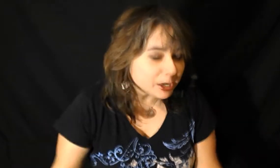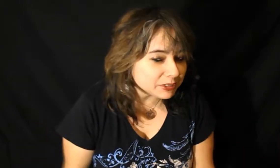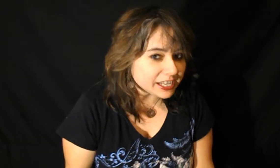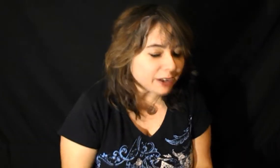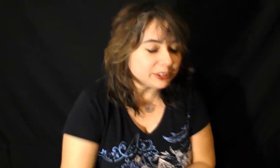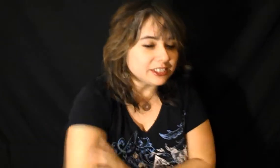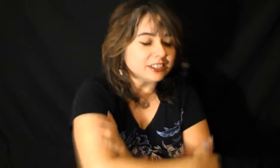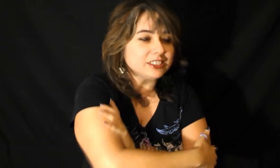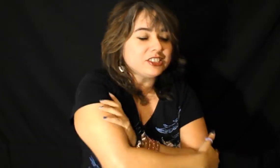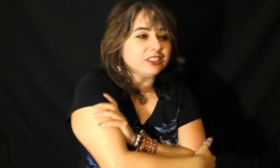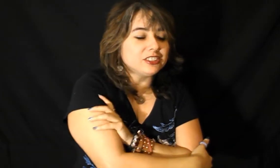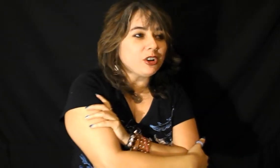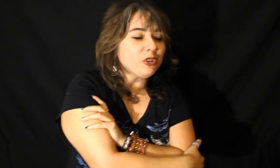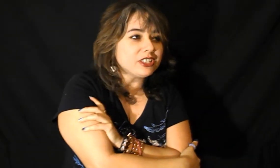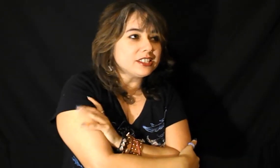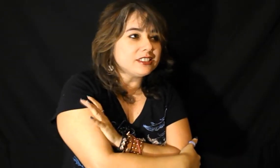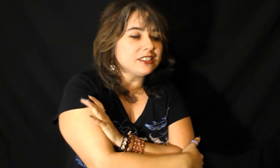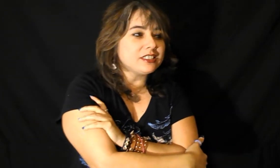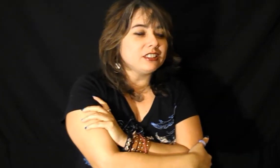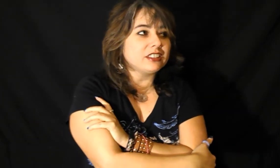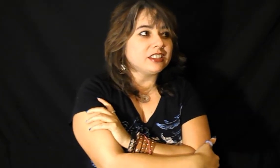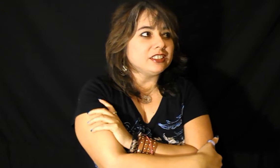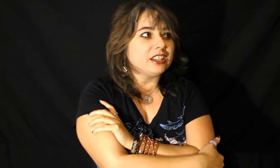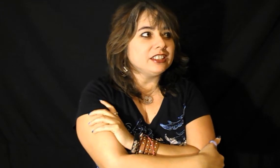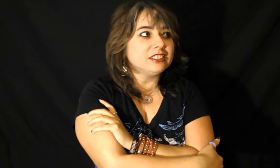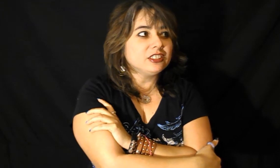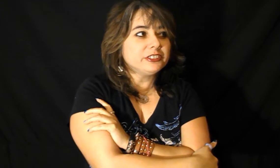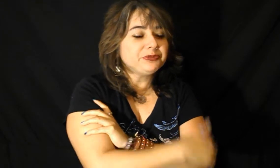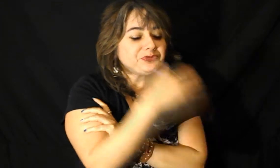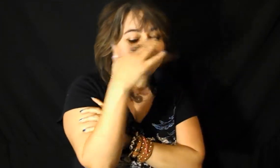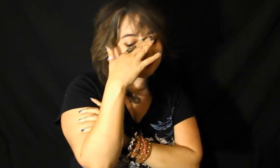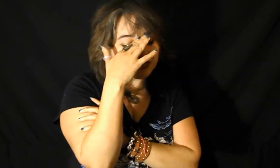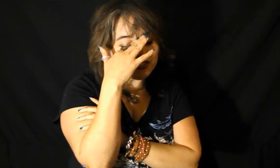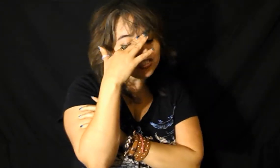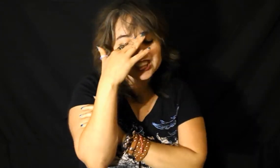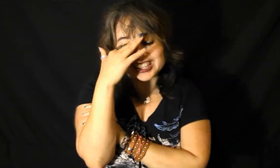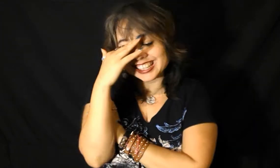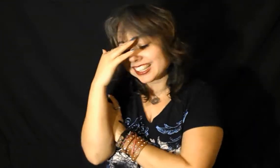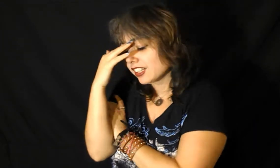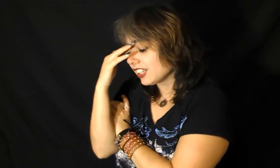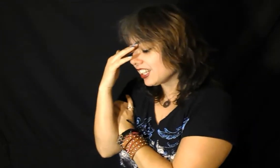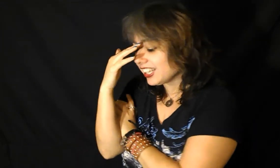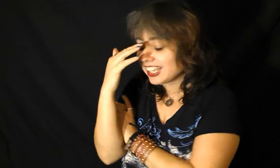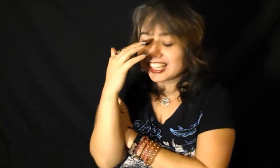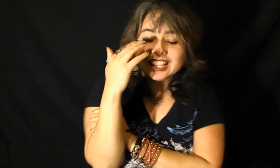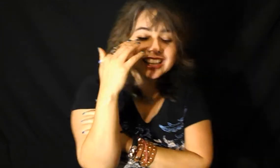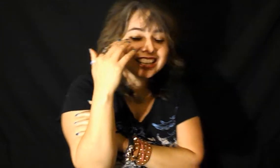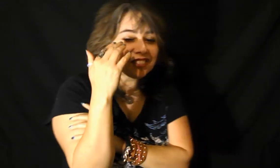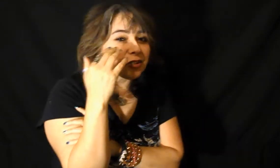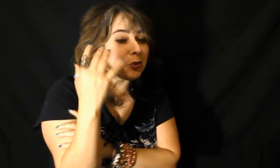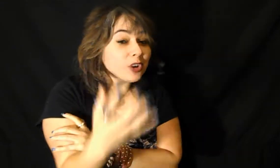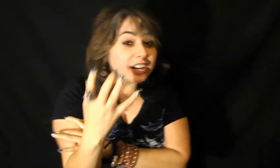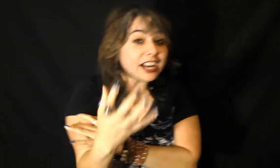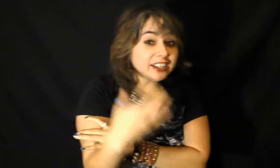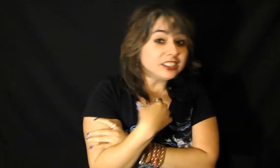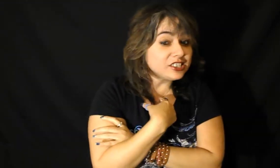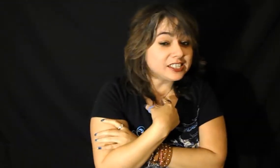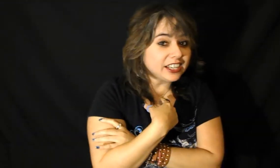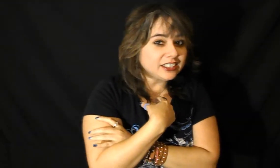time this happens on the show there's always a serial killer and so from what I understand